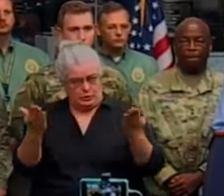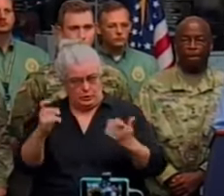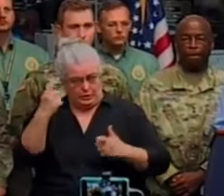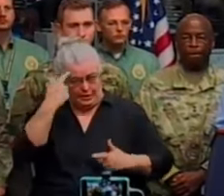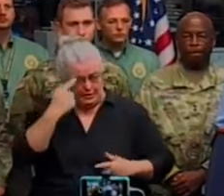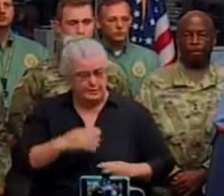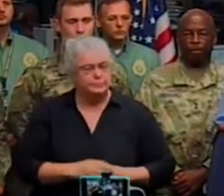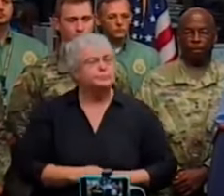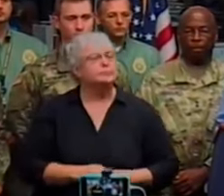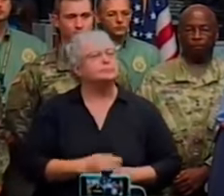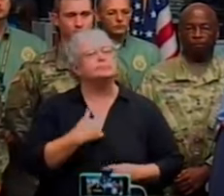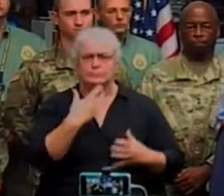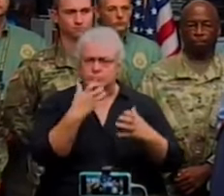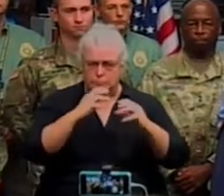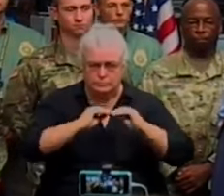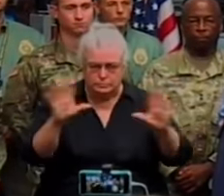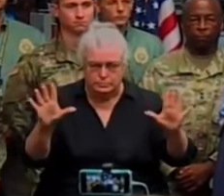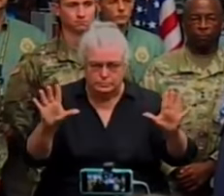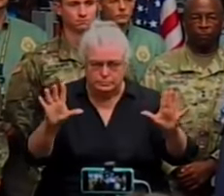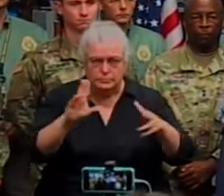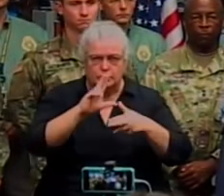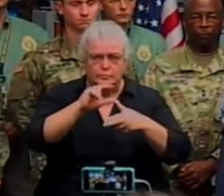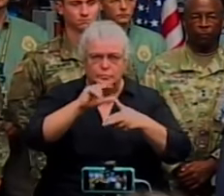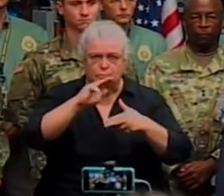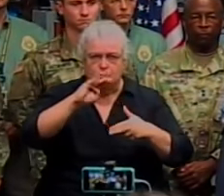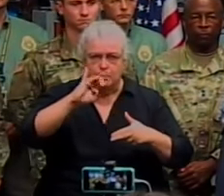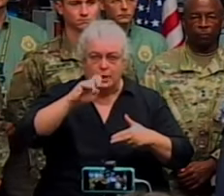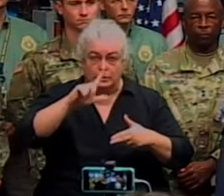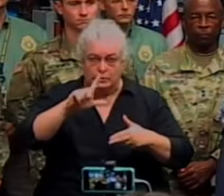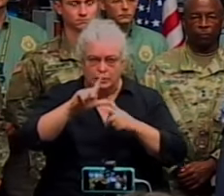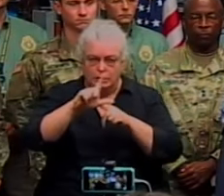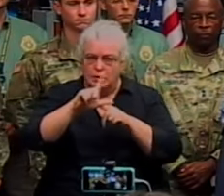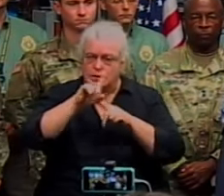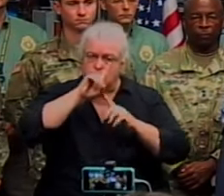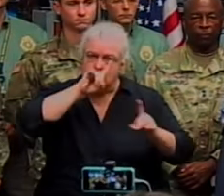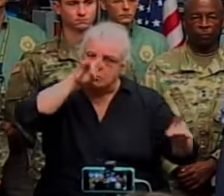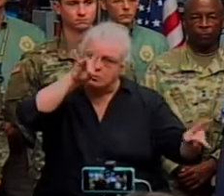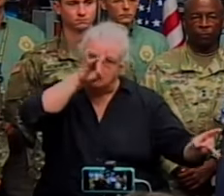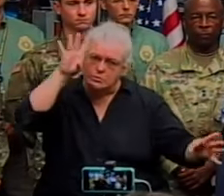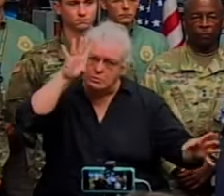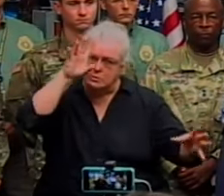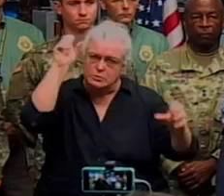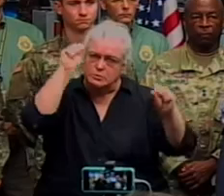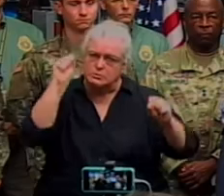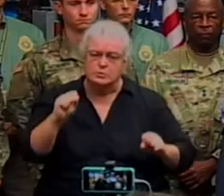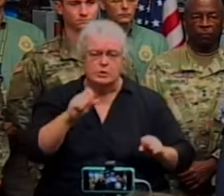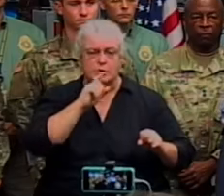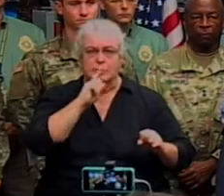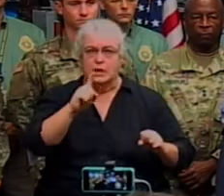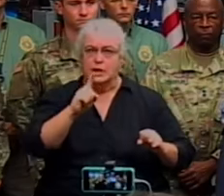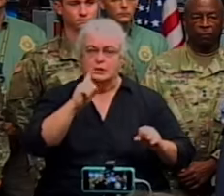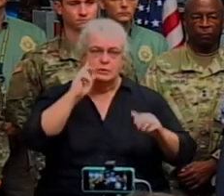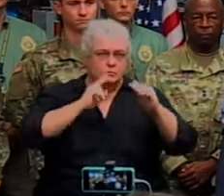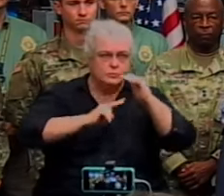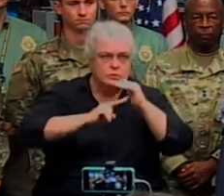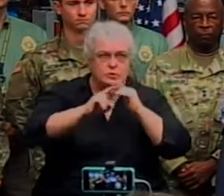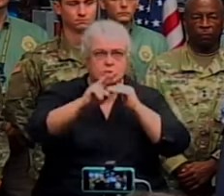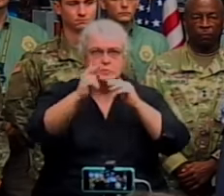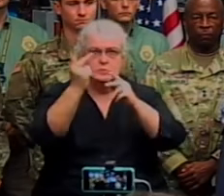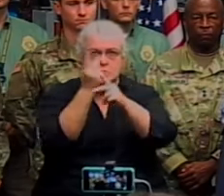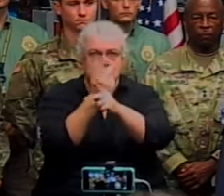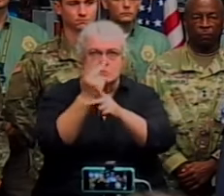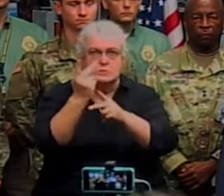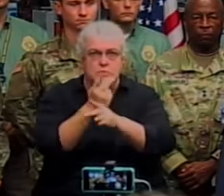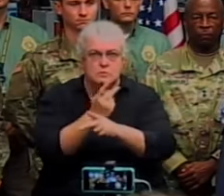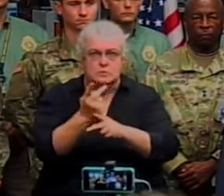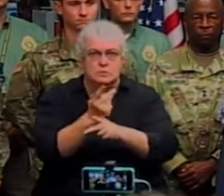Let me be clear. Hurricane Michael is a monstrous storm and the forecast keeps getting more dangerous and we're now just 12 hours